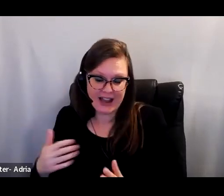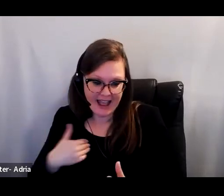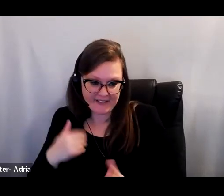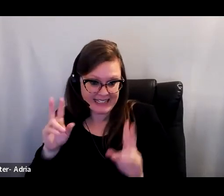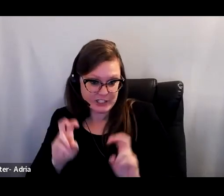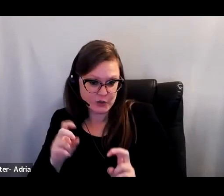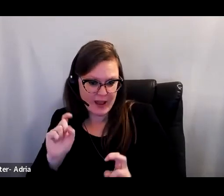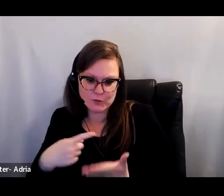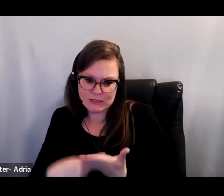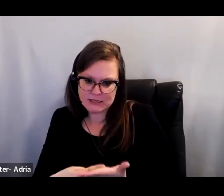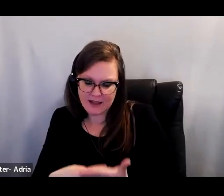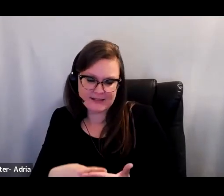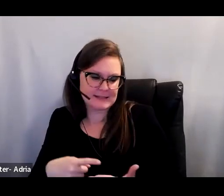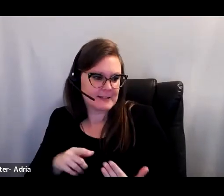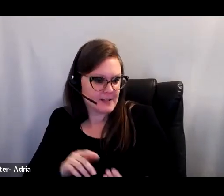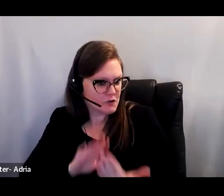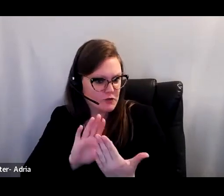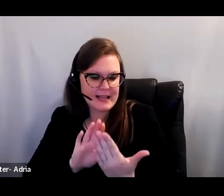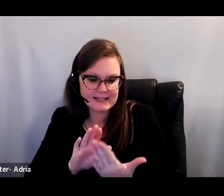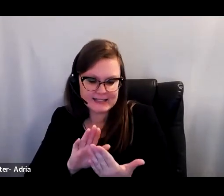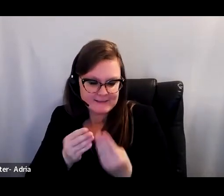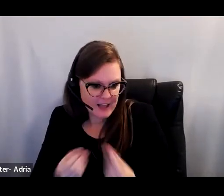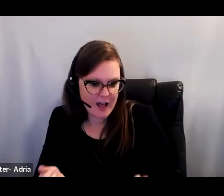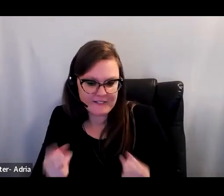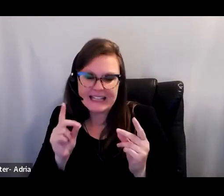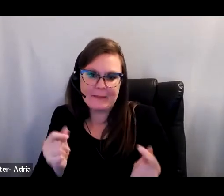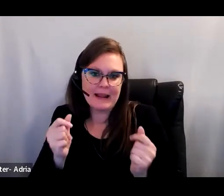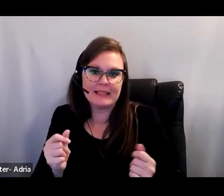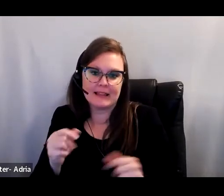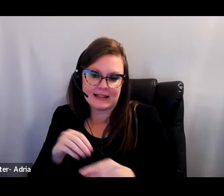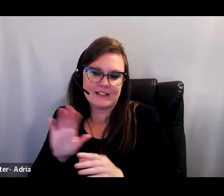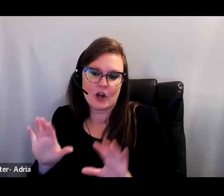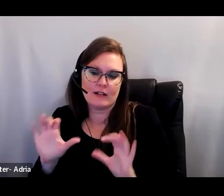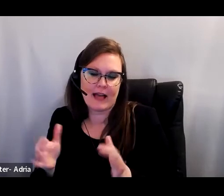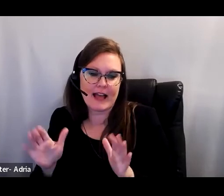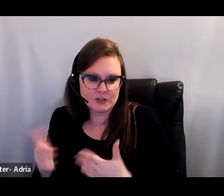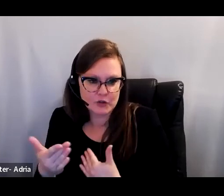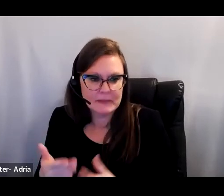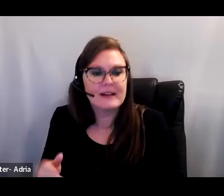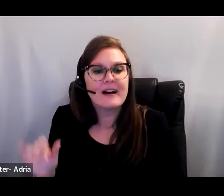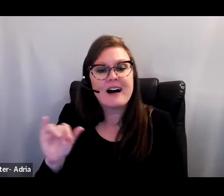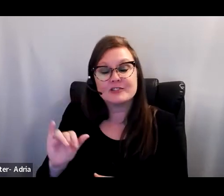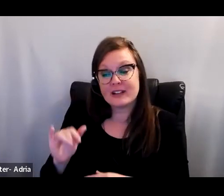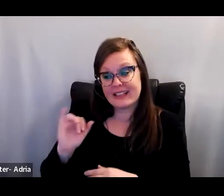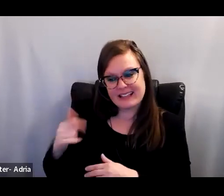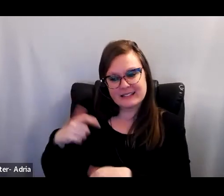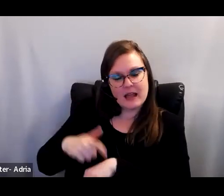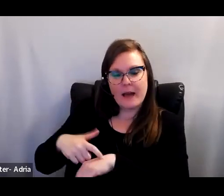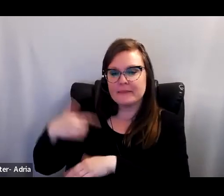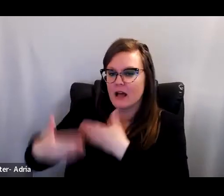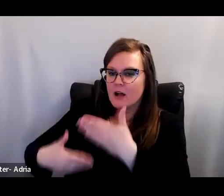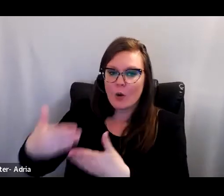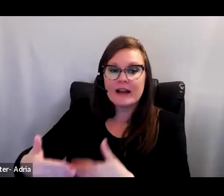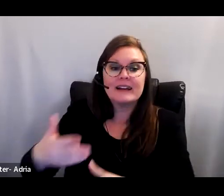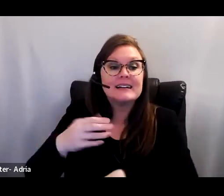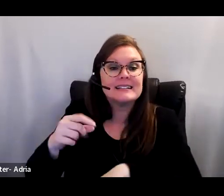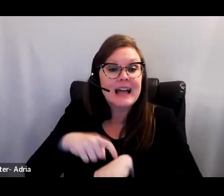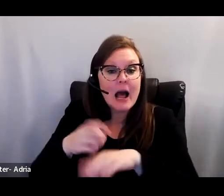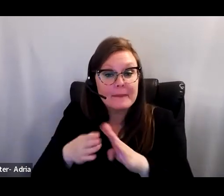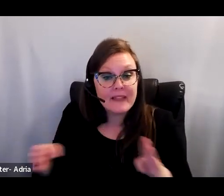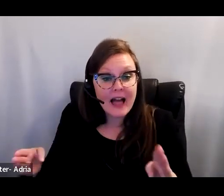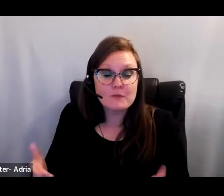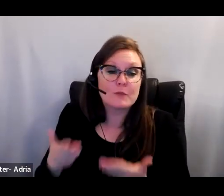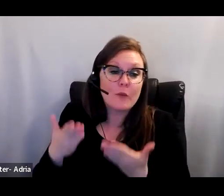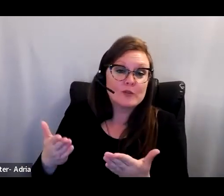Moreover, continually finding resources to support a durable partnership is an ongoing issue as timelines for proposal development